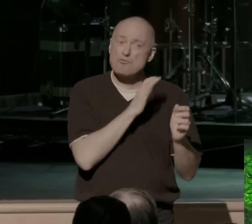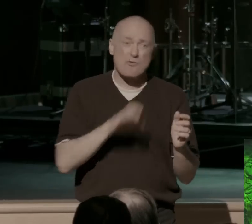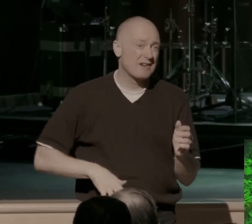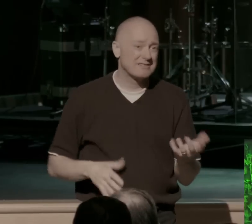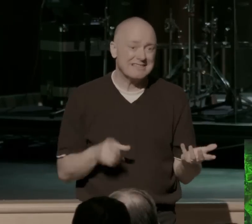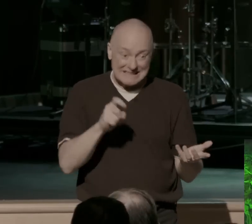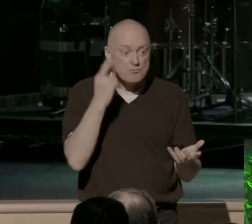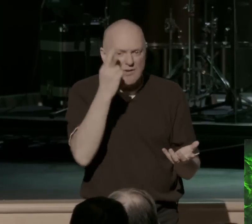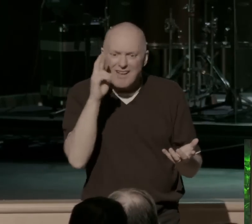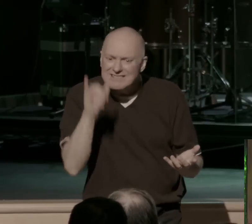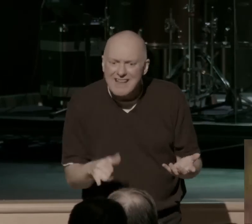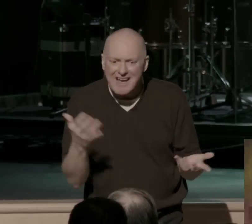going to be able to swim across the Red Sea.